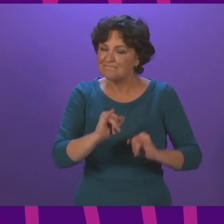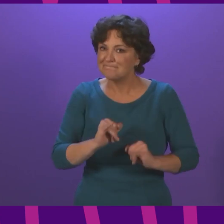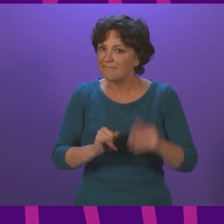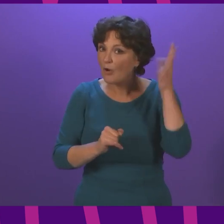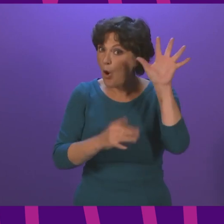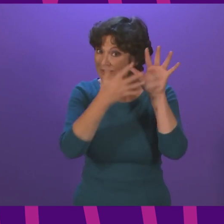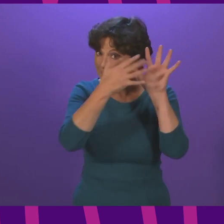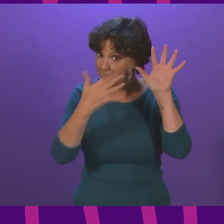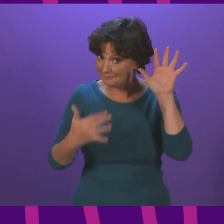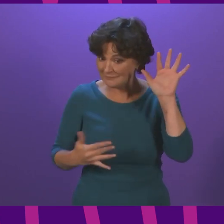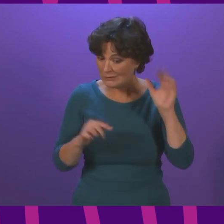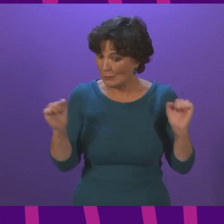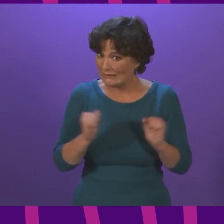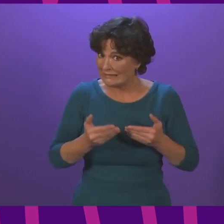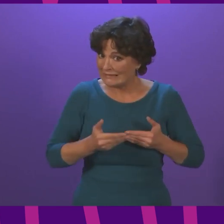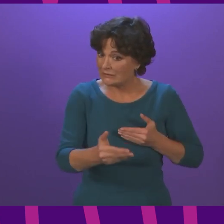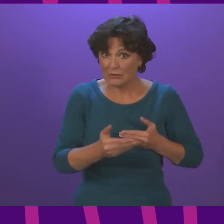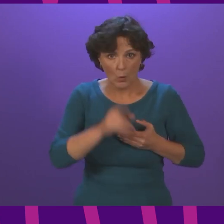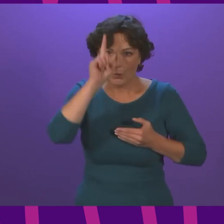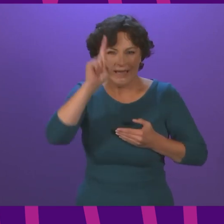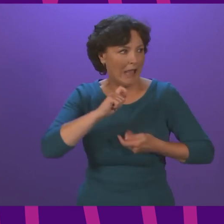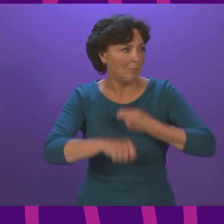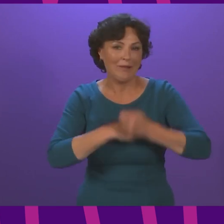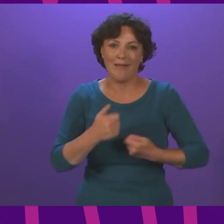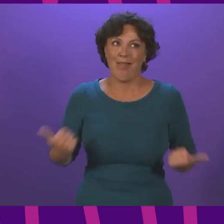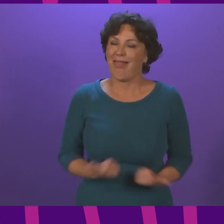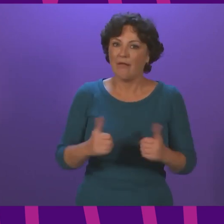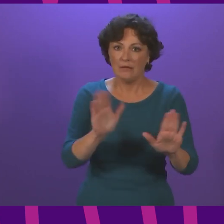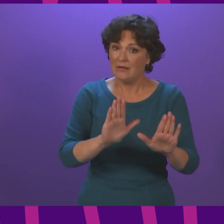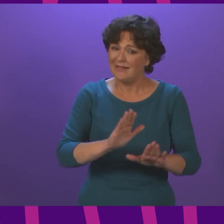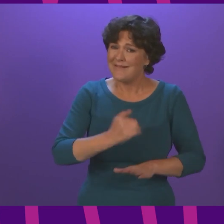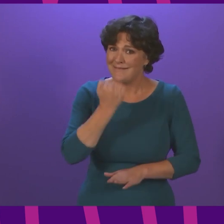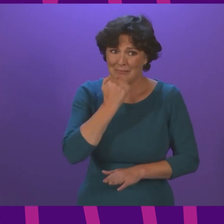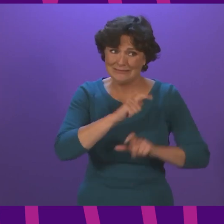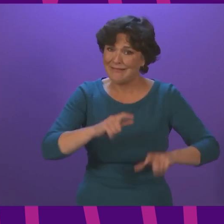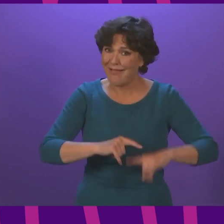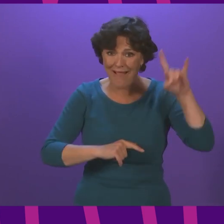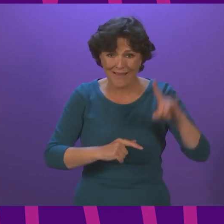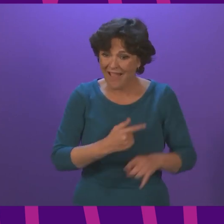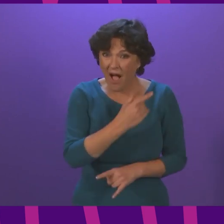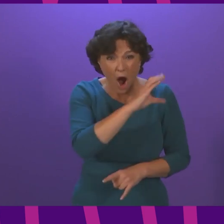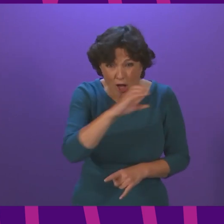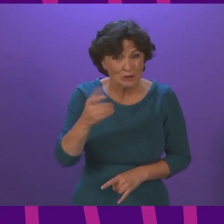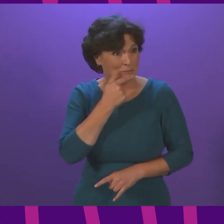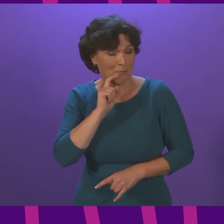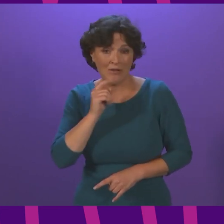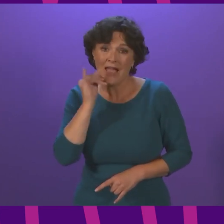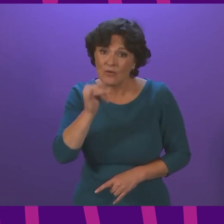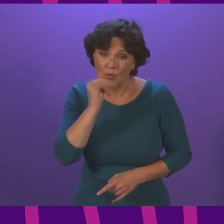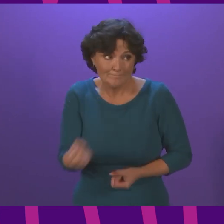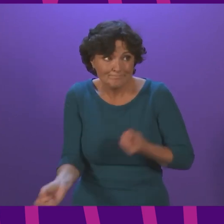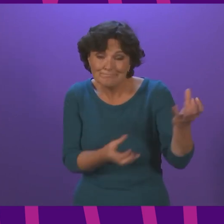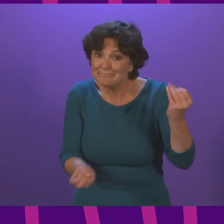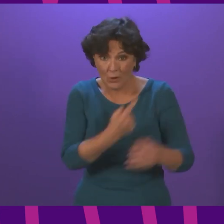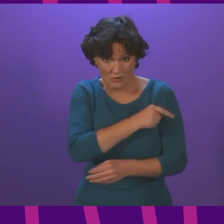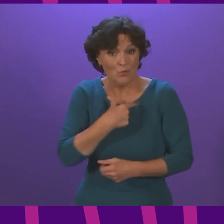and then winter, we have no room for complacency. Cases are still high. Hundreds of people each week are still being admitted to hospital